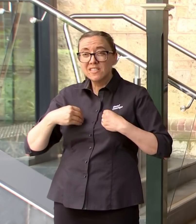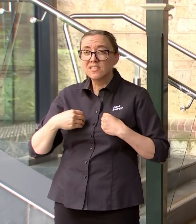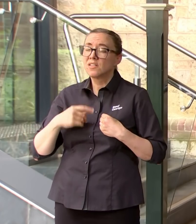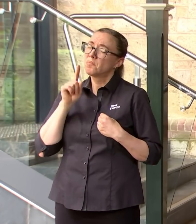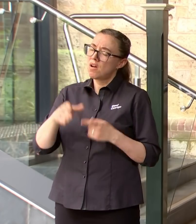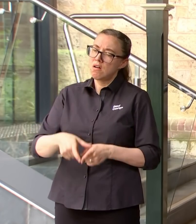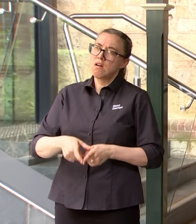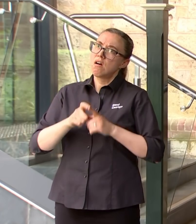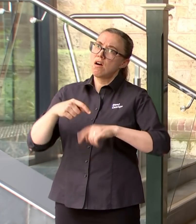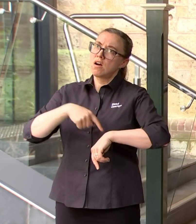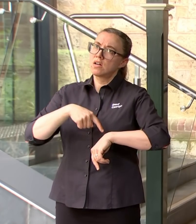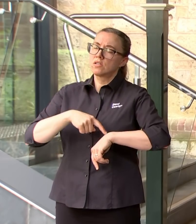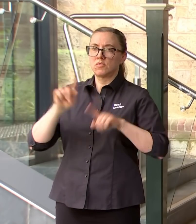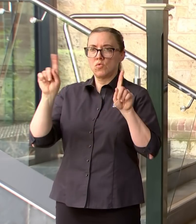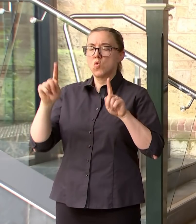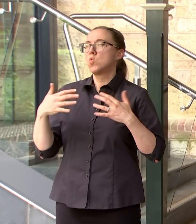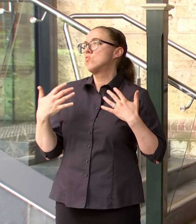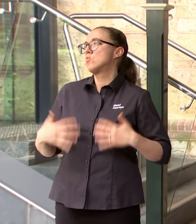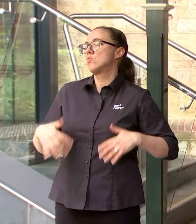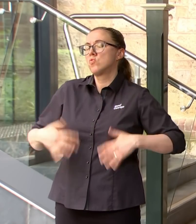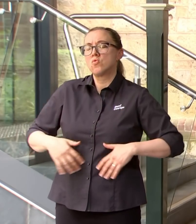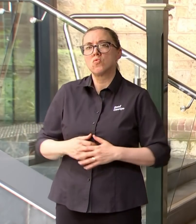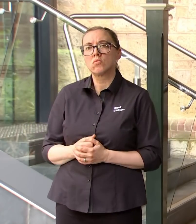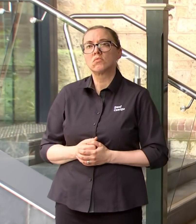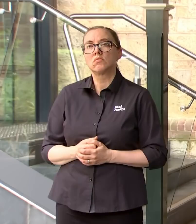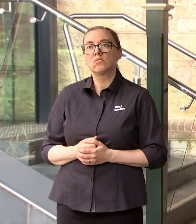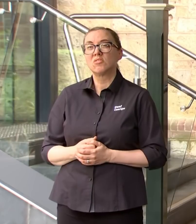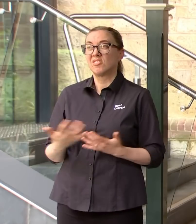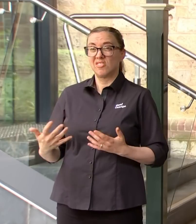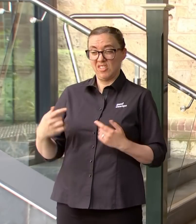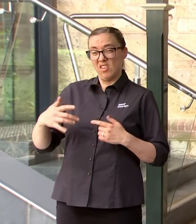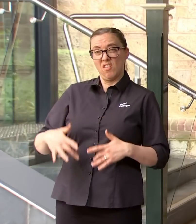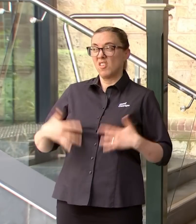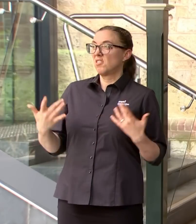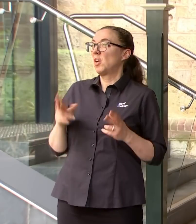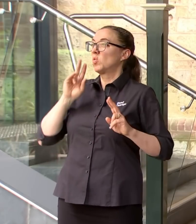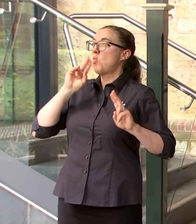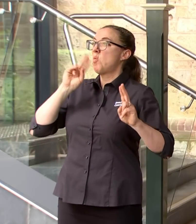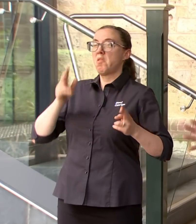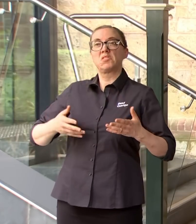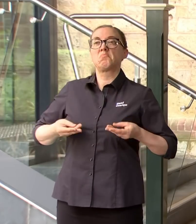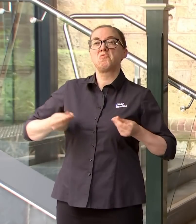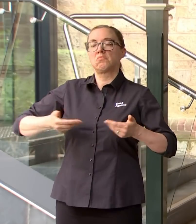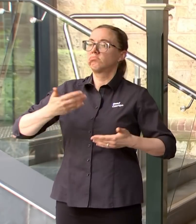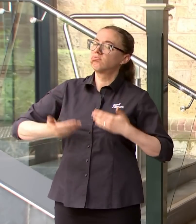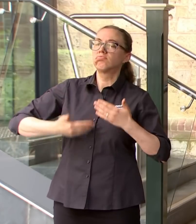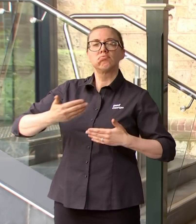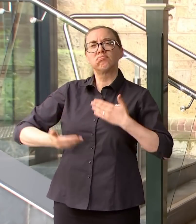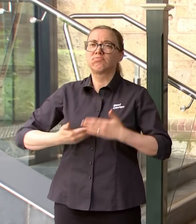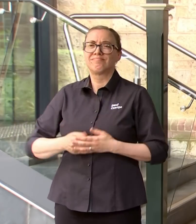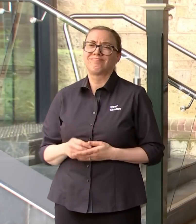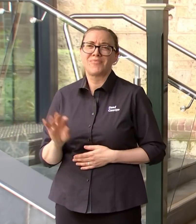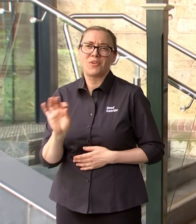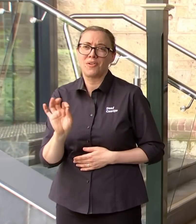these are extraordinarily uh tough times i don't think anybody can expect uh that we're going to be just sailing on like we were before